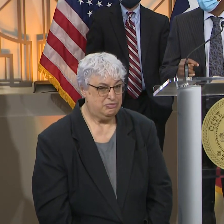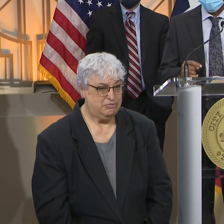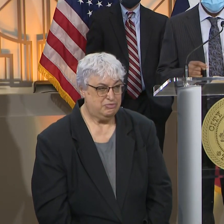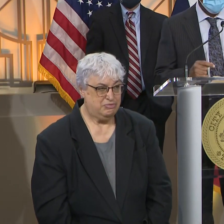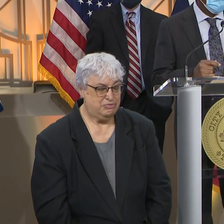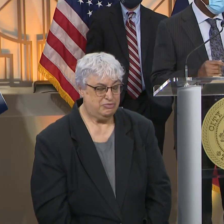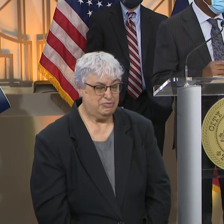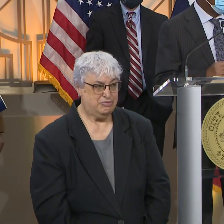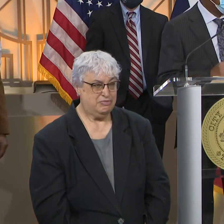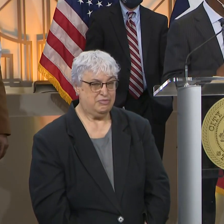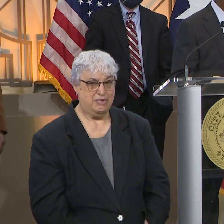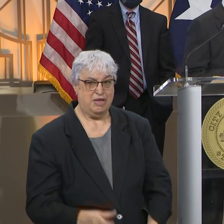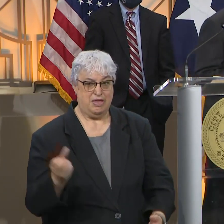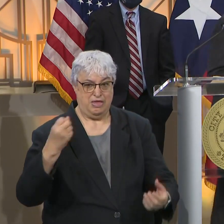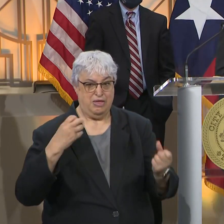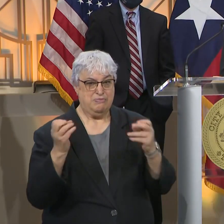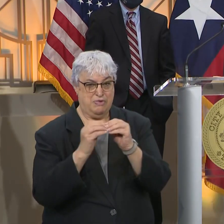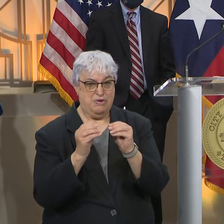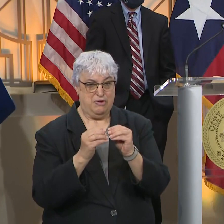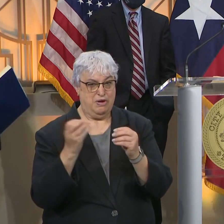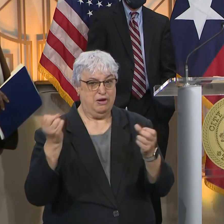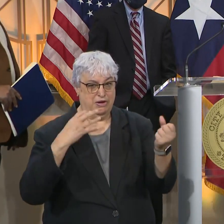As many as they can send us.